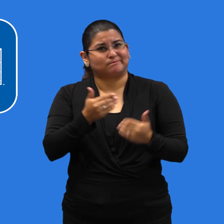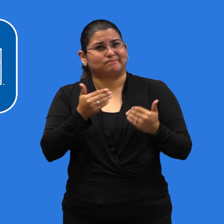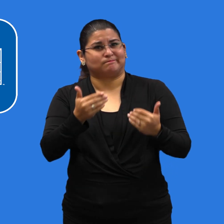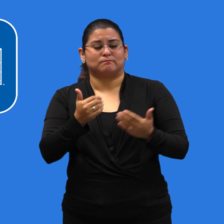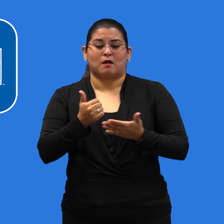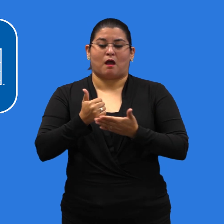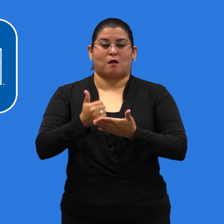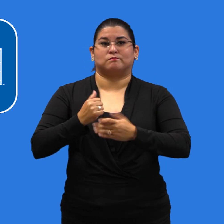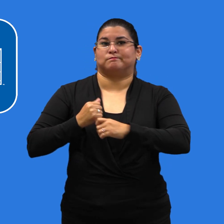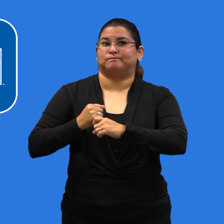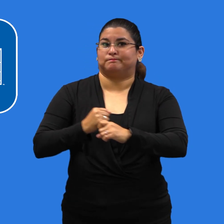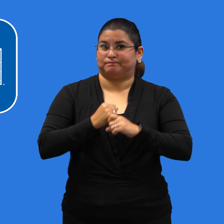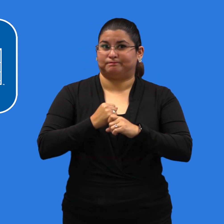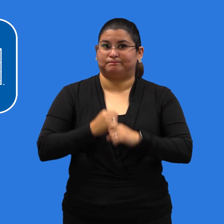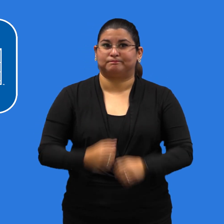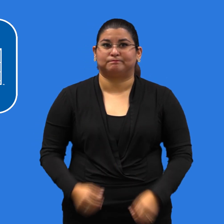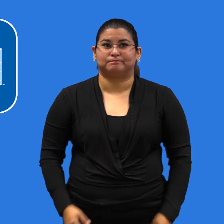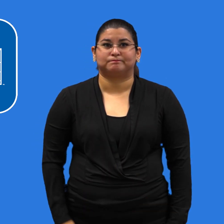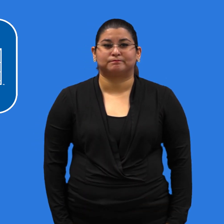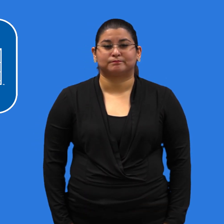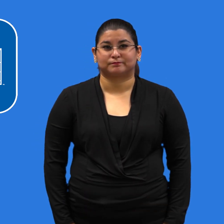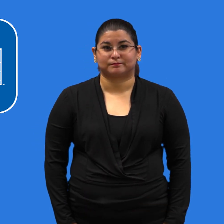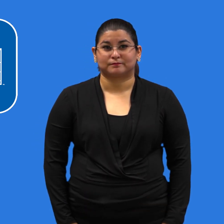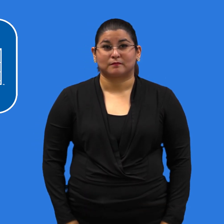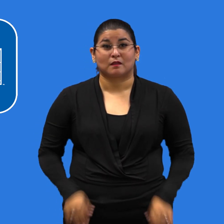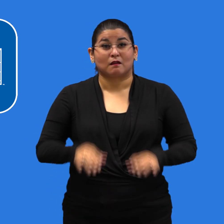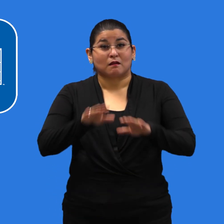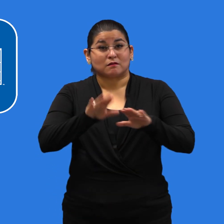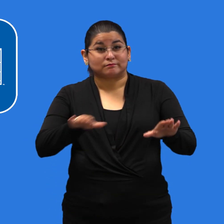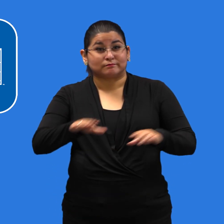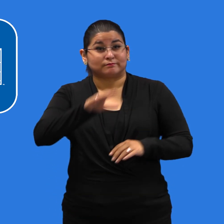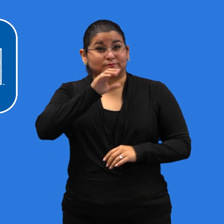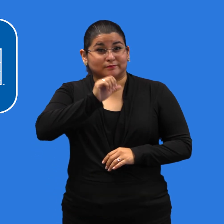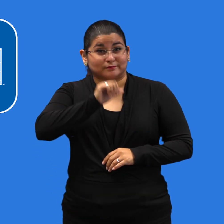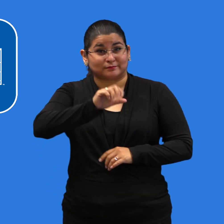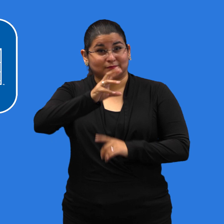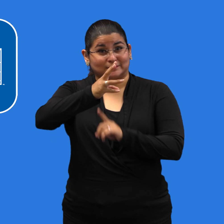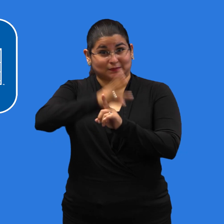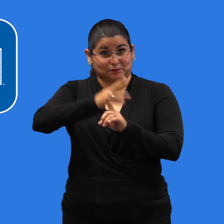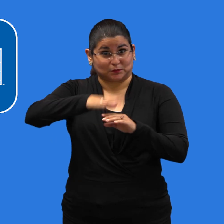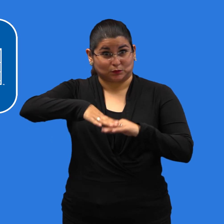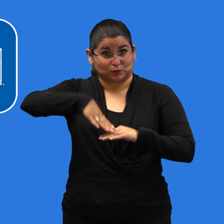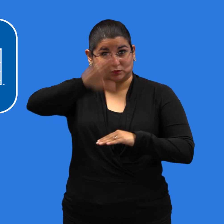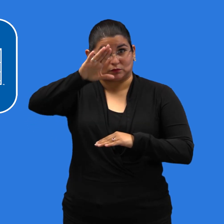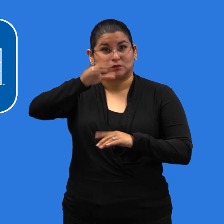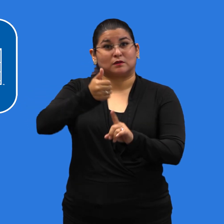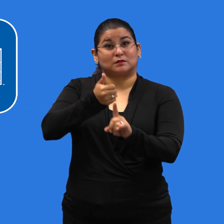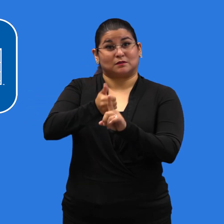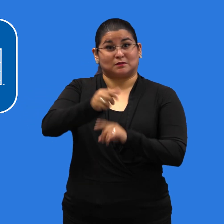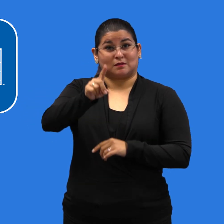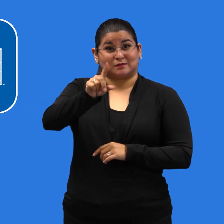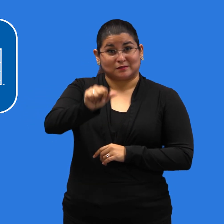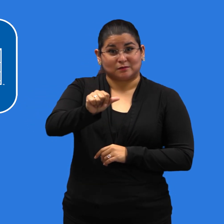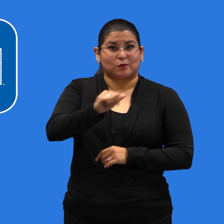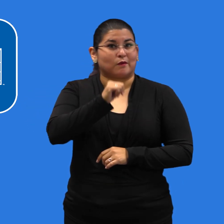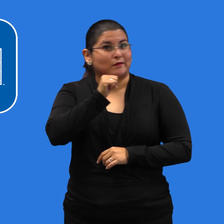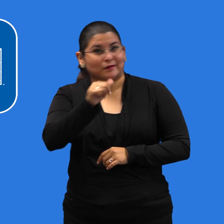COVID-19 vaccines are safe for all children 6 months and older, including those with disabilities